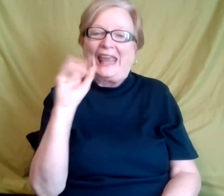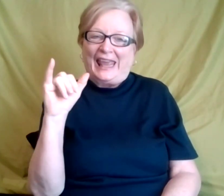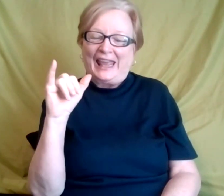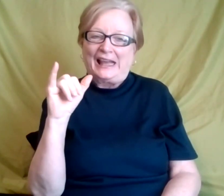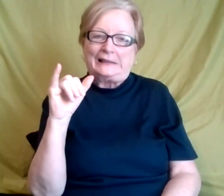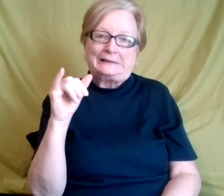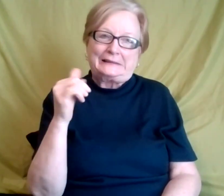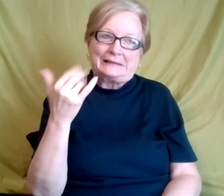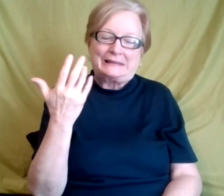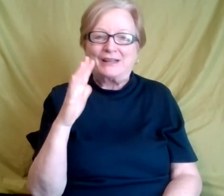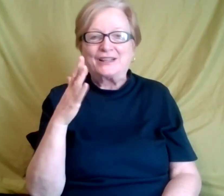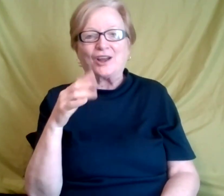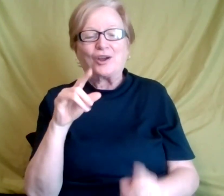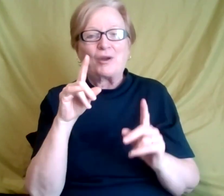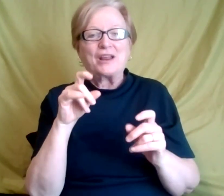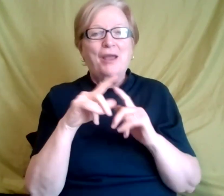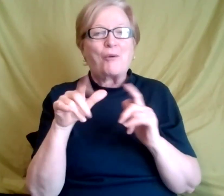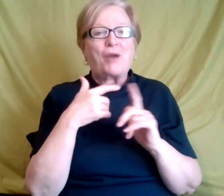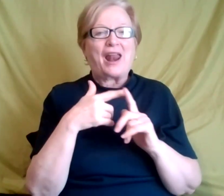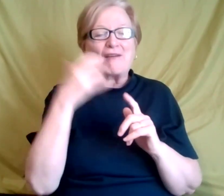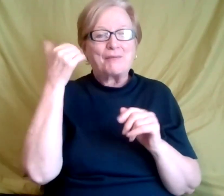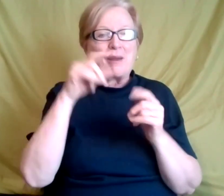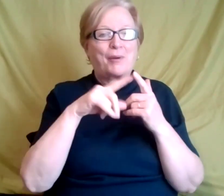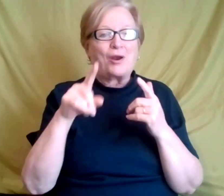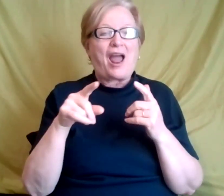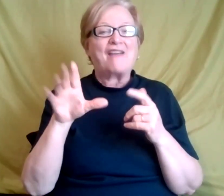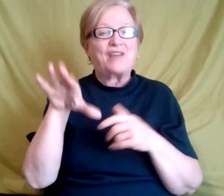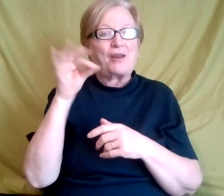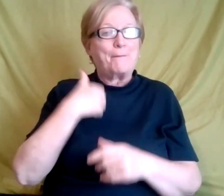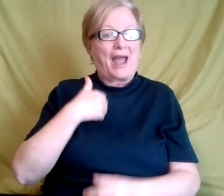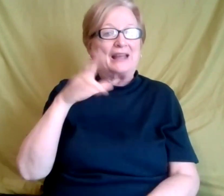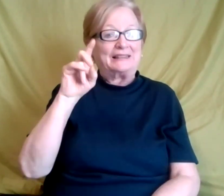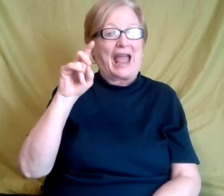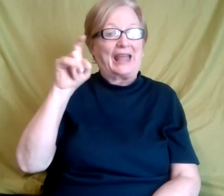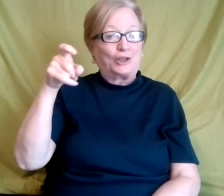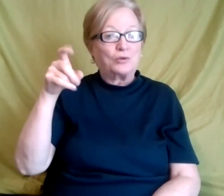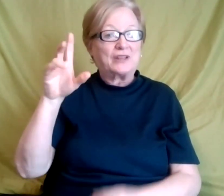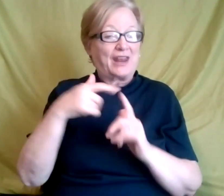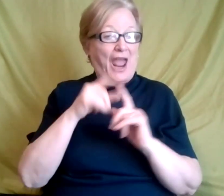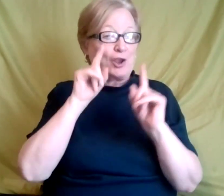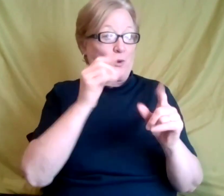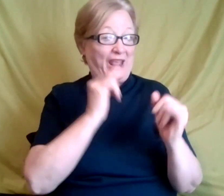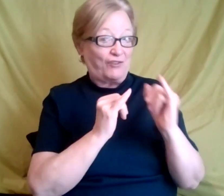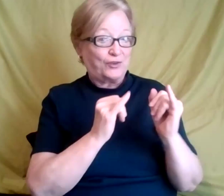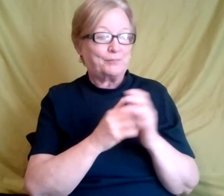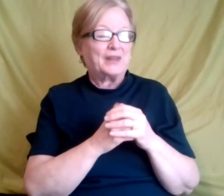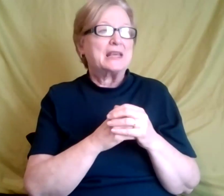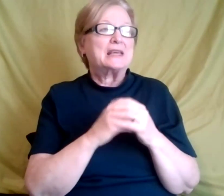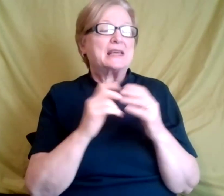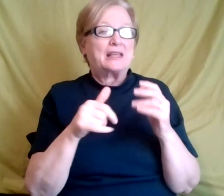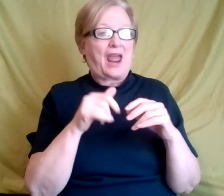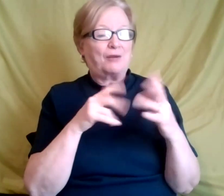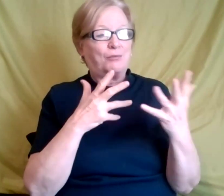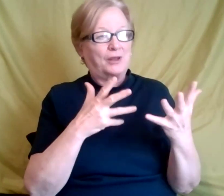once when I was, uh, when I did receive my diagnosis and, and then I would go on interviews and I would give that